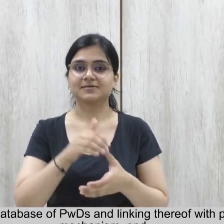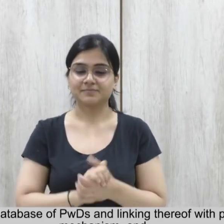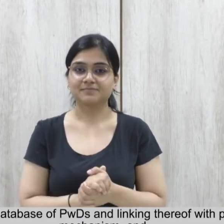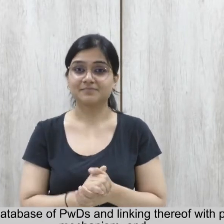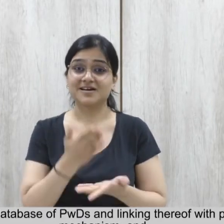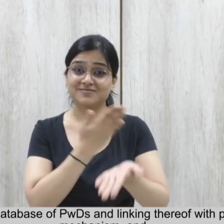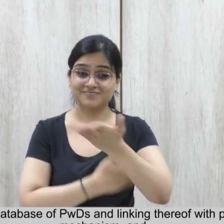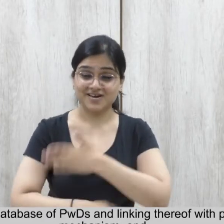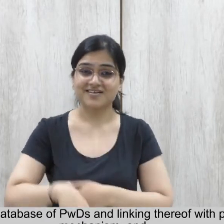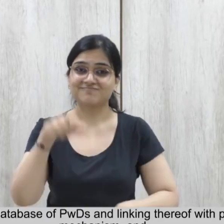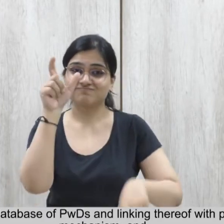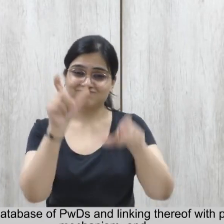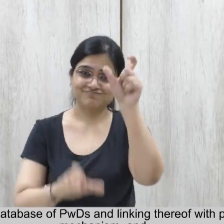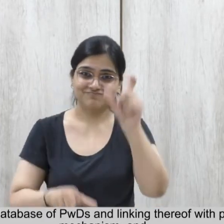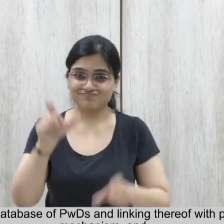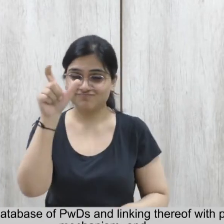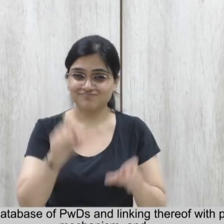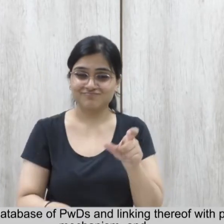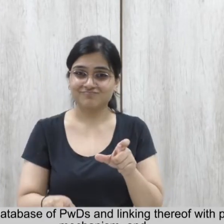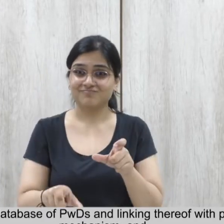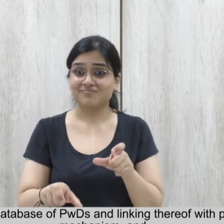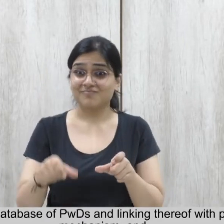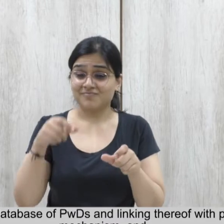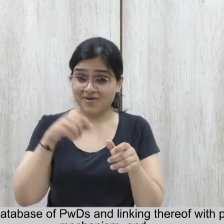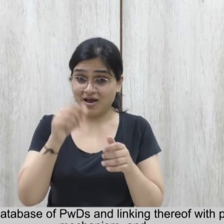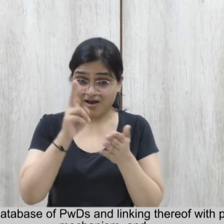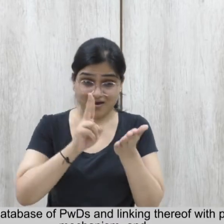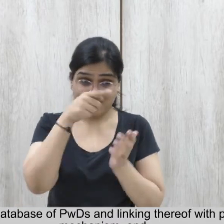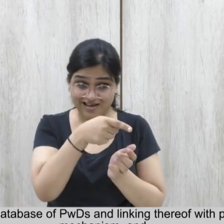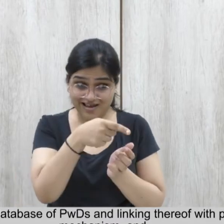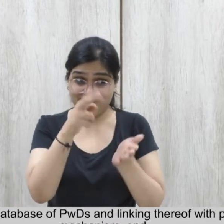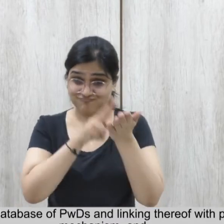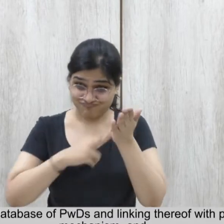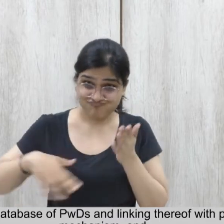Creating a national database of PWD's